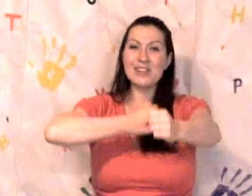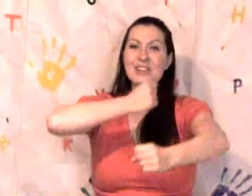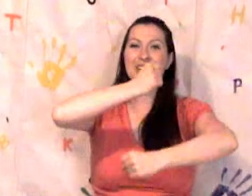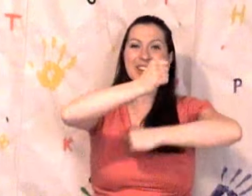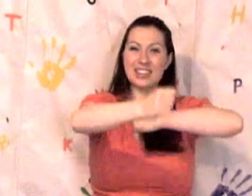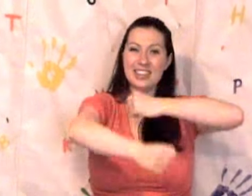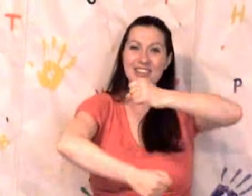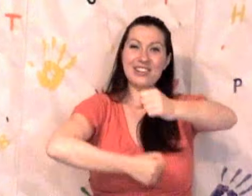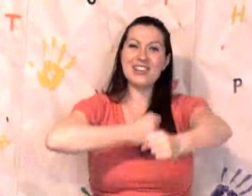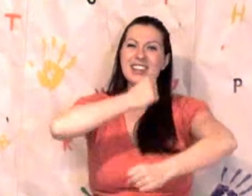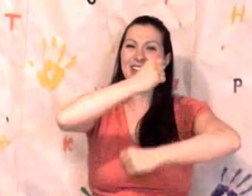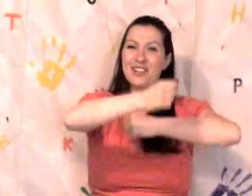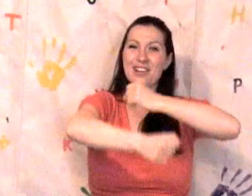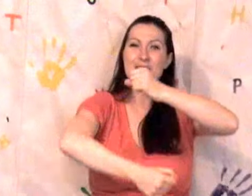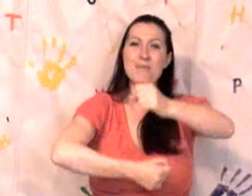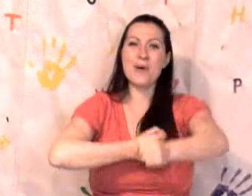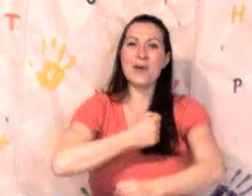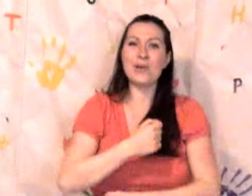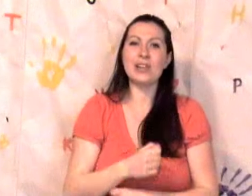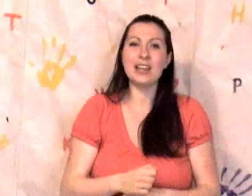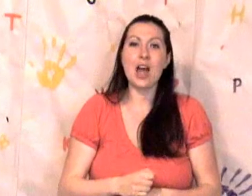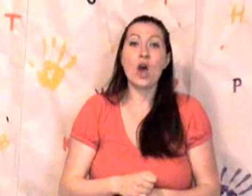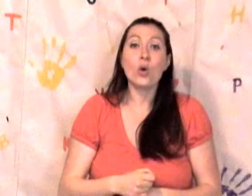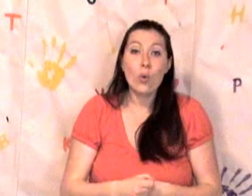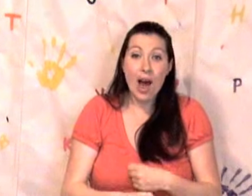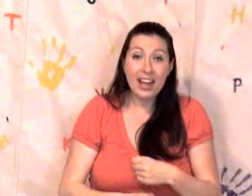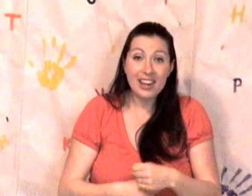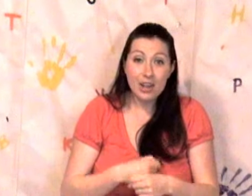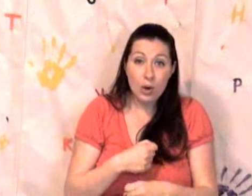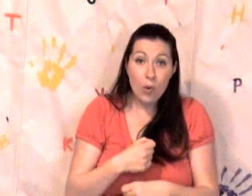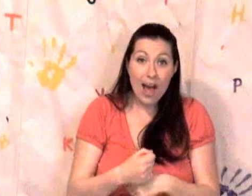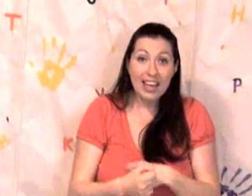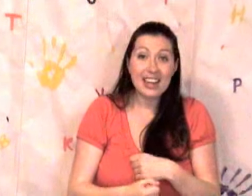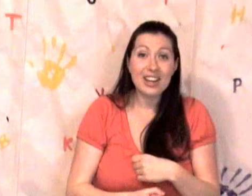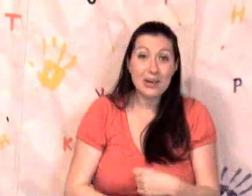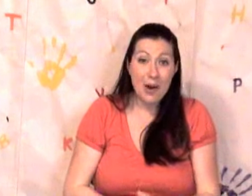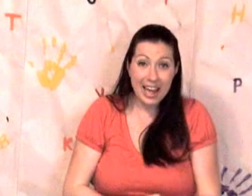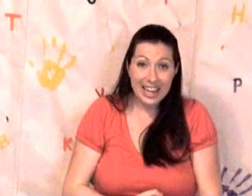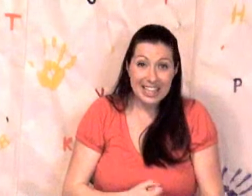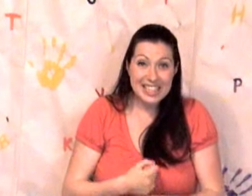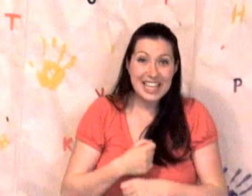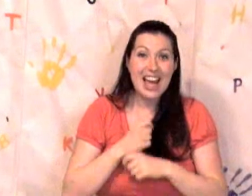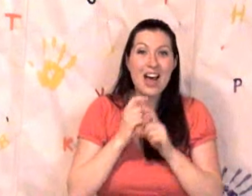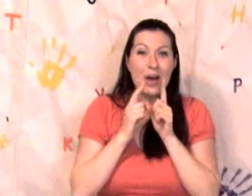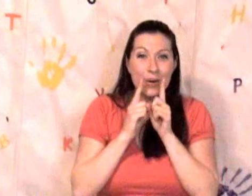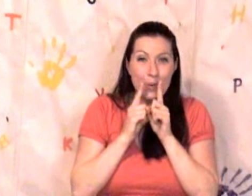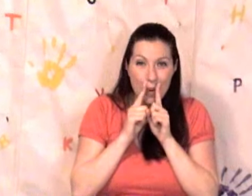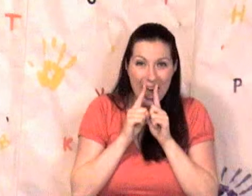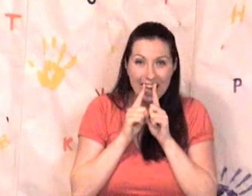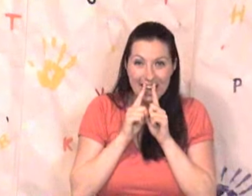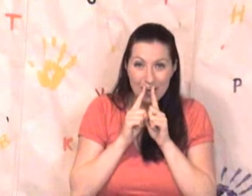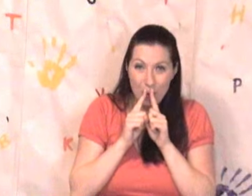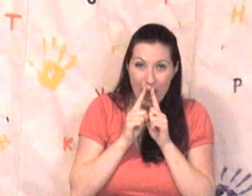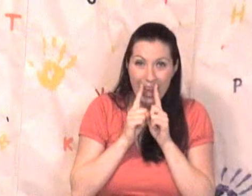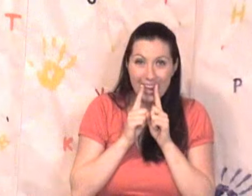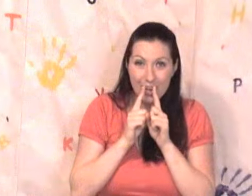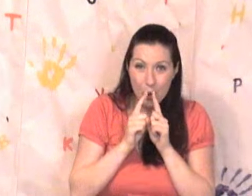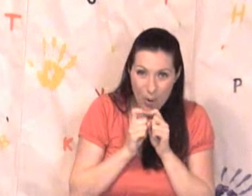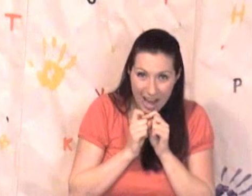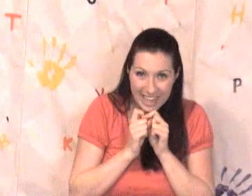-poly, roly-roly-poly. Quiet, quiet, quiet. Quiet, quiet, quiet.